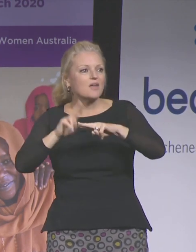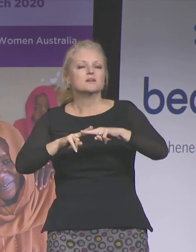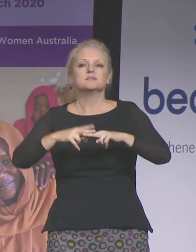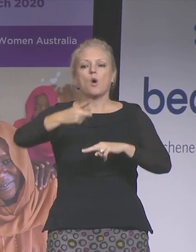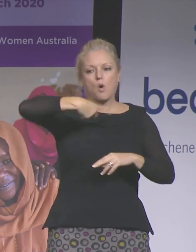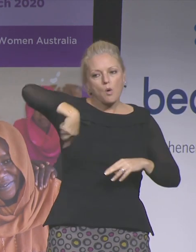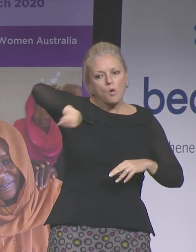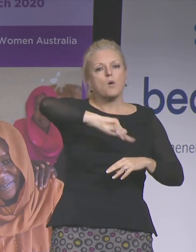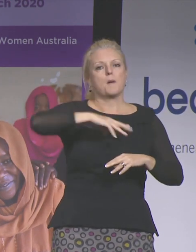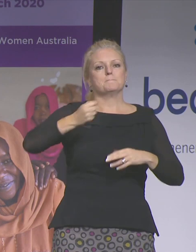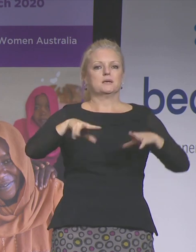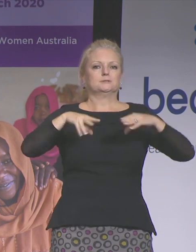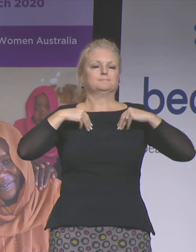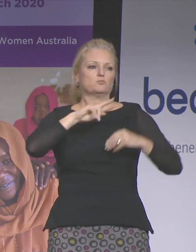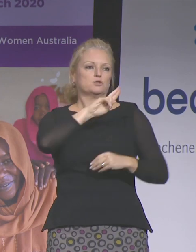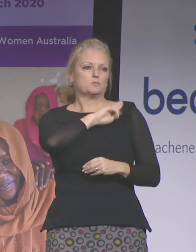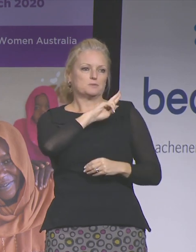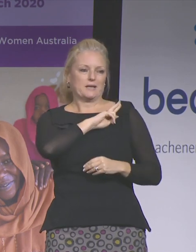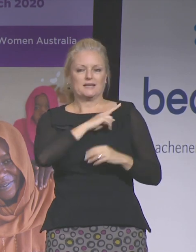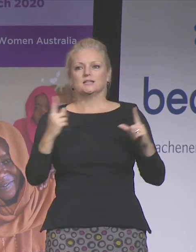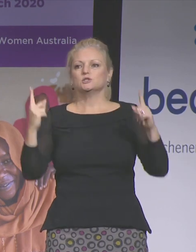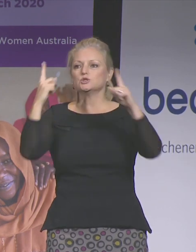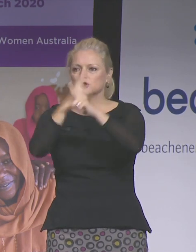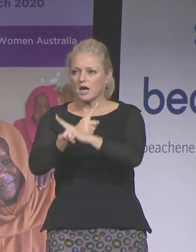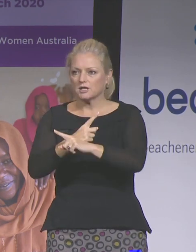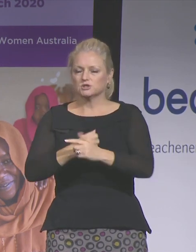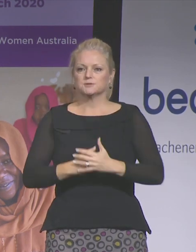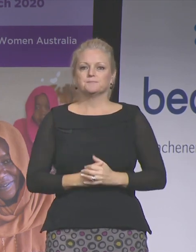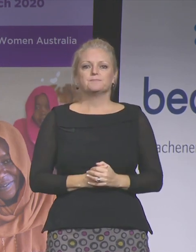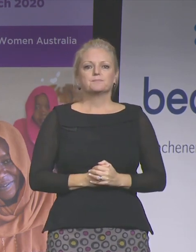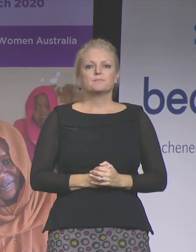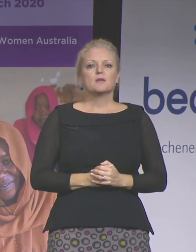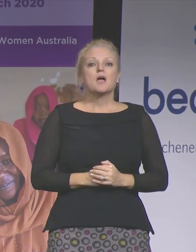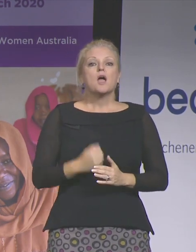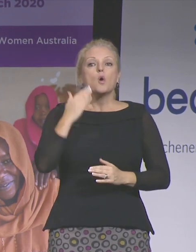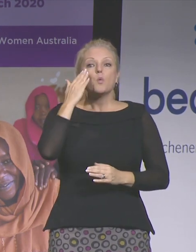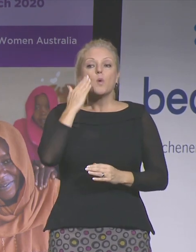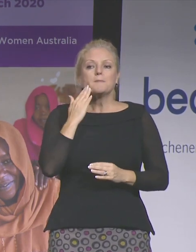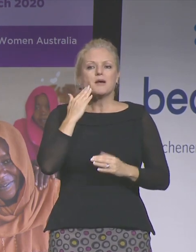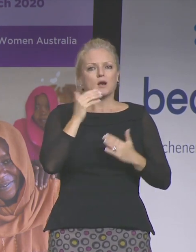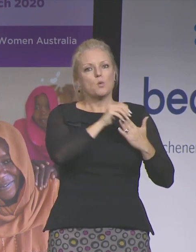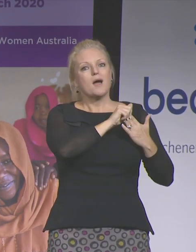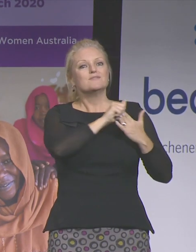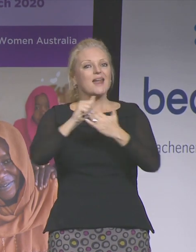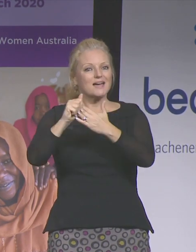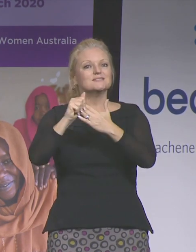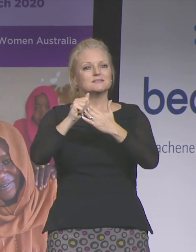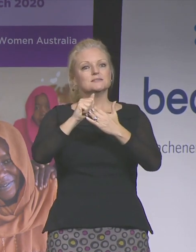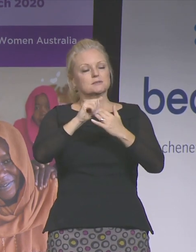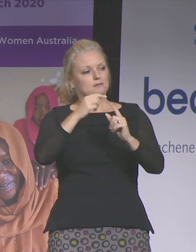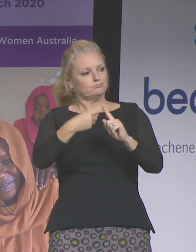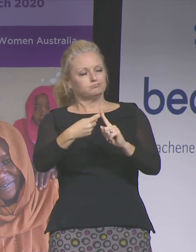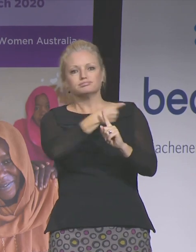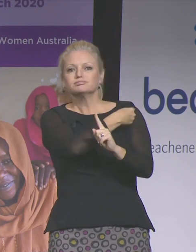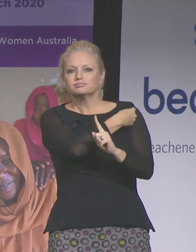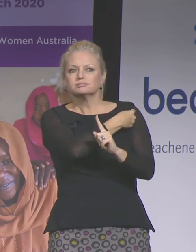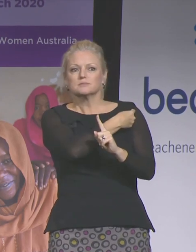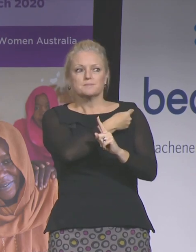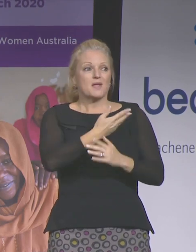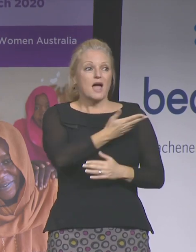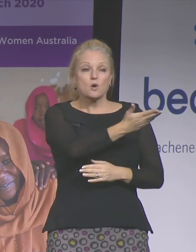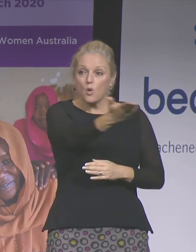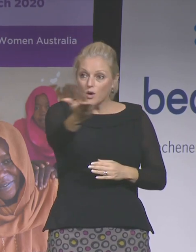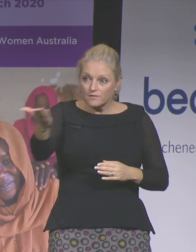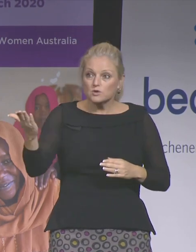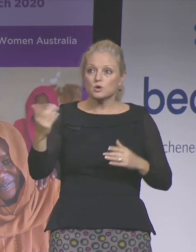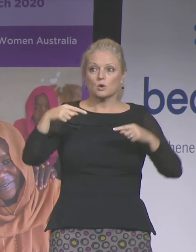change. And to those women who have led the way, every one of you in the room today, every one